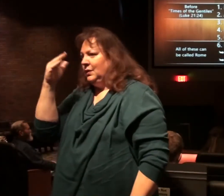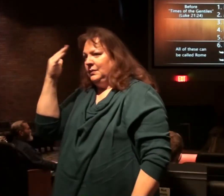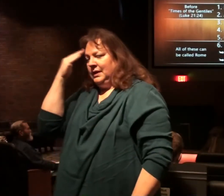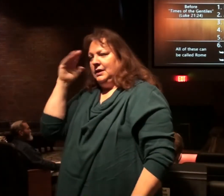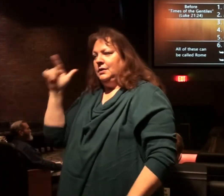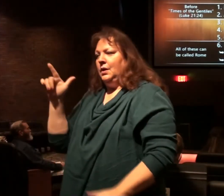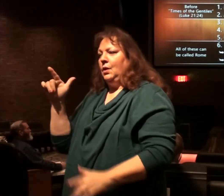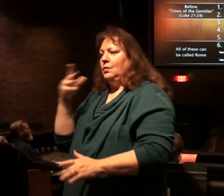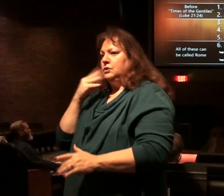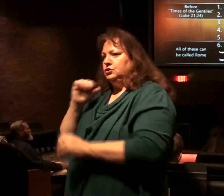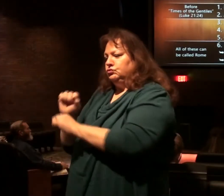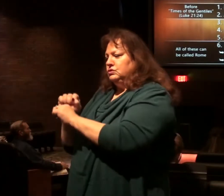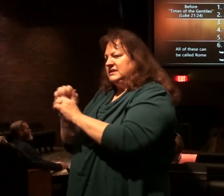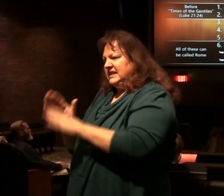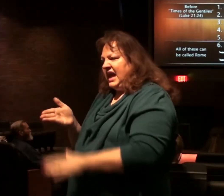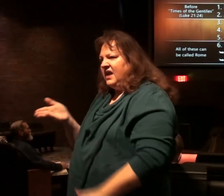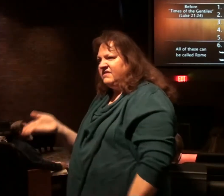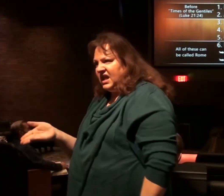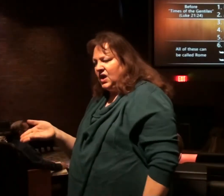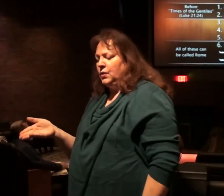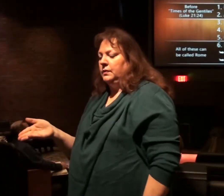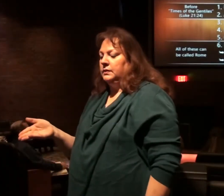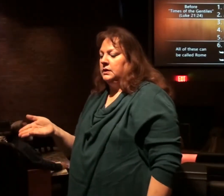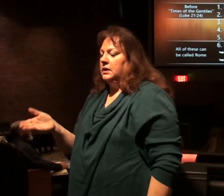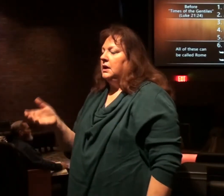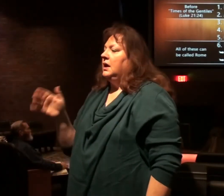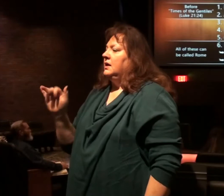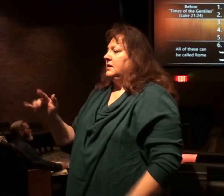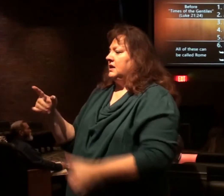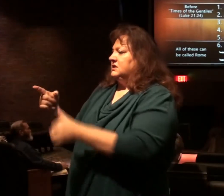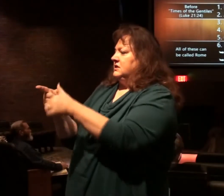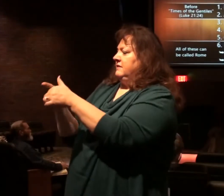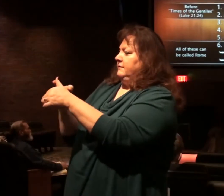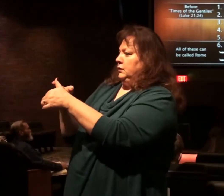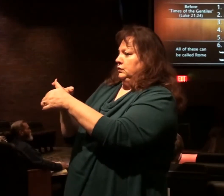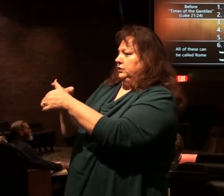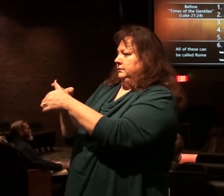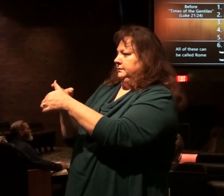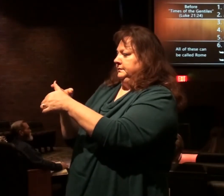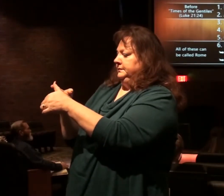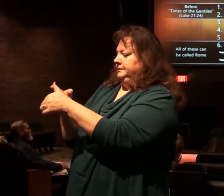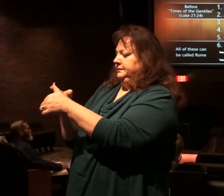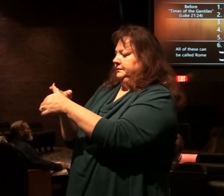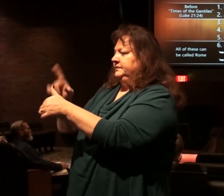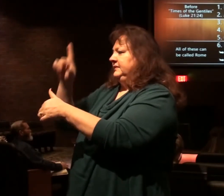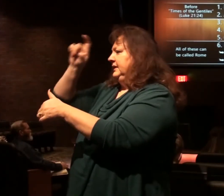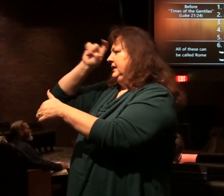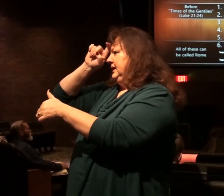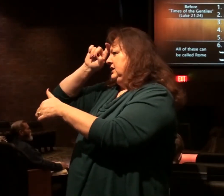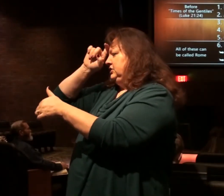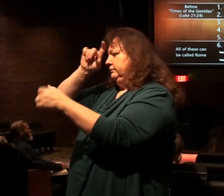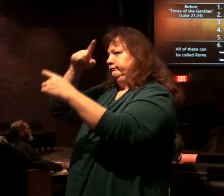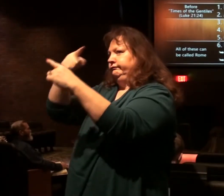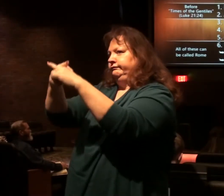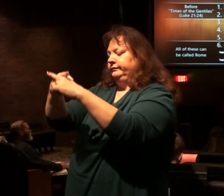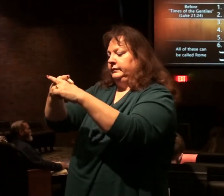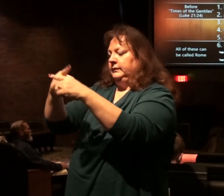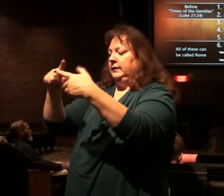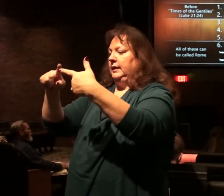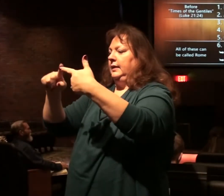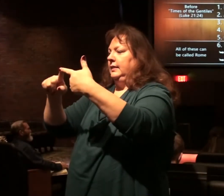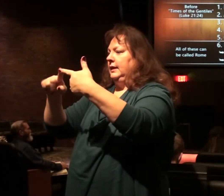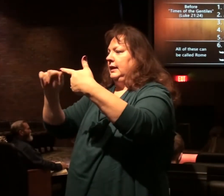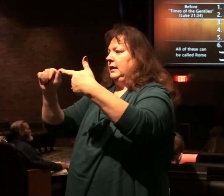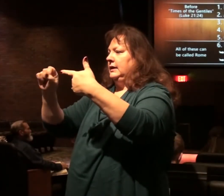slaves, enslaving the Jews and so on. So, that's the first nation that really intersects with the nation Israel. Then